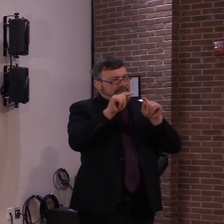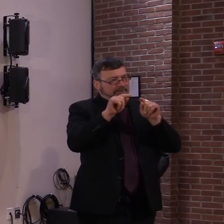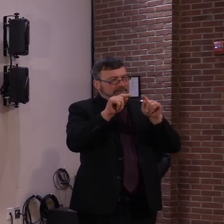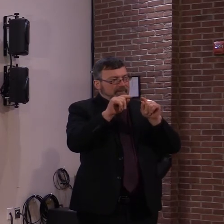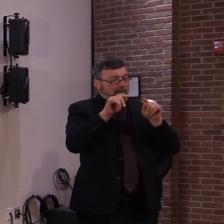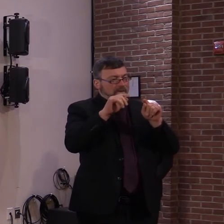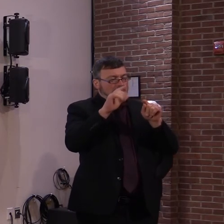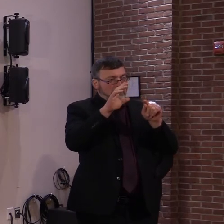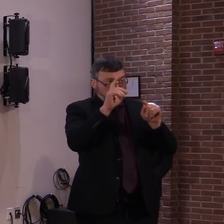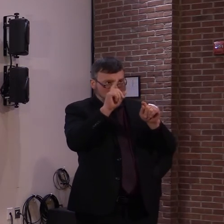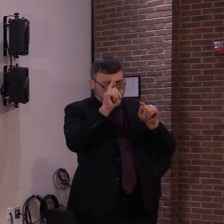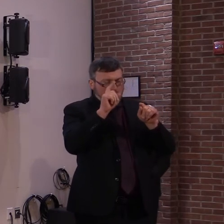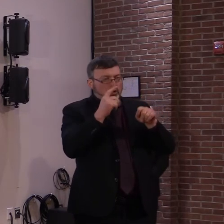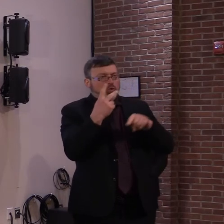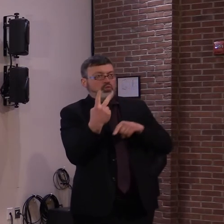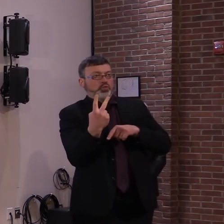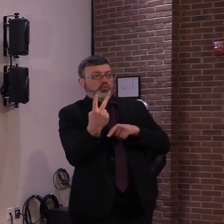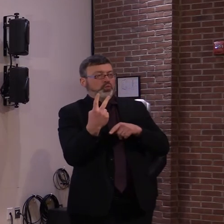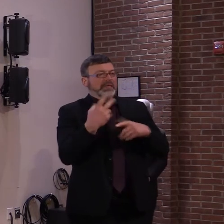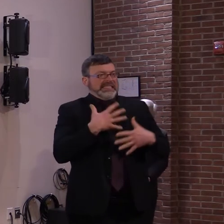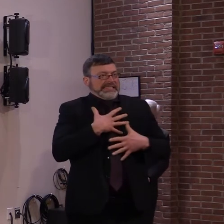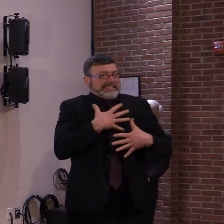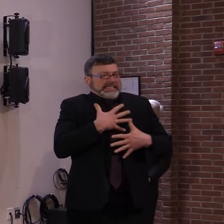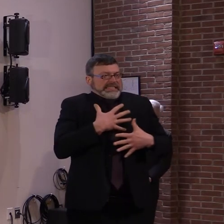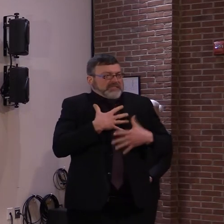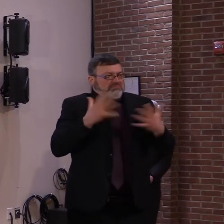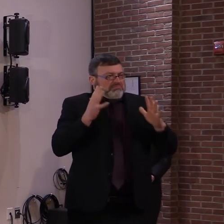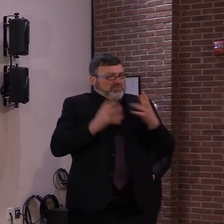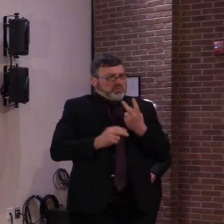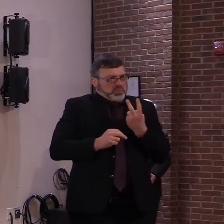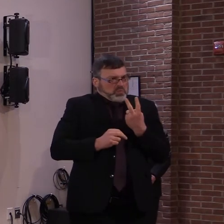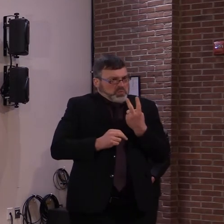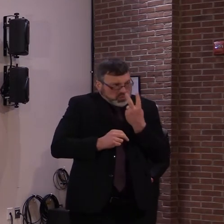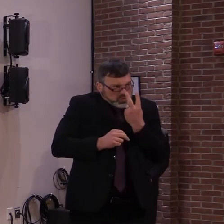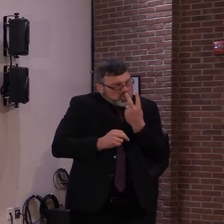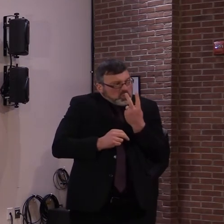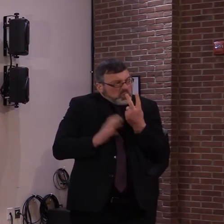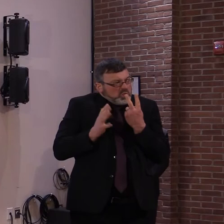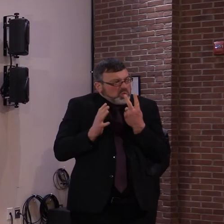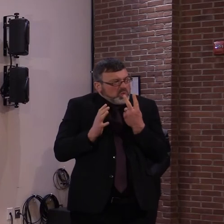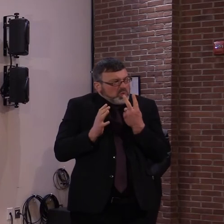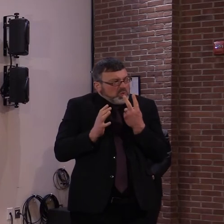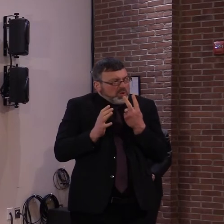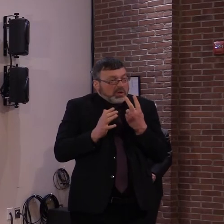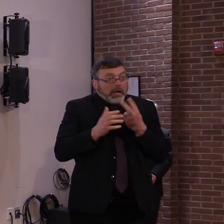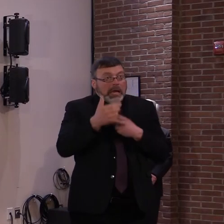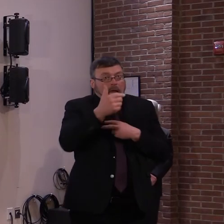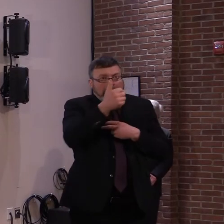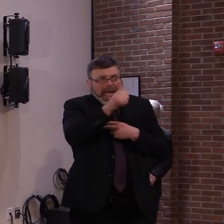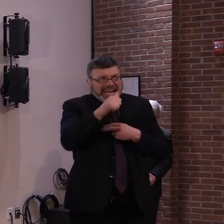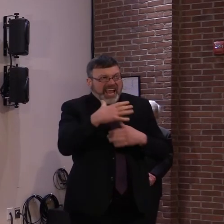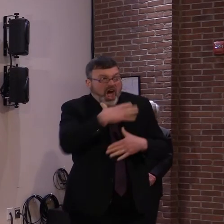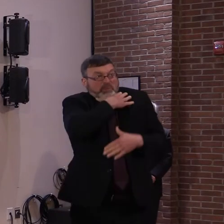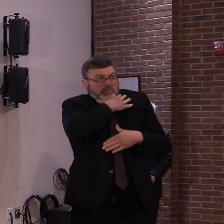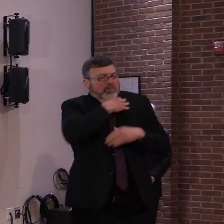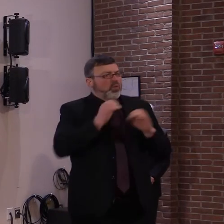symptoms that they reported, though not frank anaphylaxis. So those obviously required more attention.